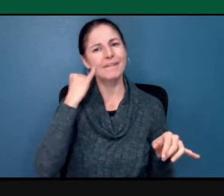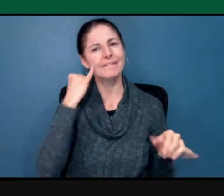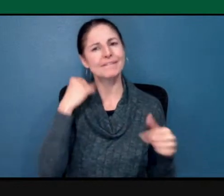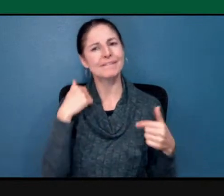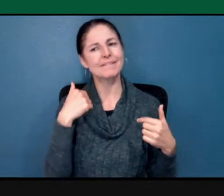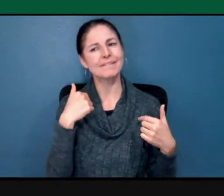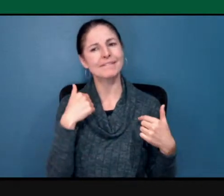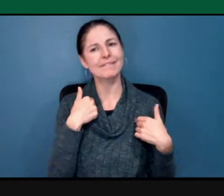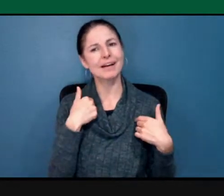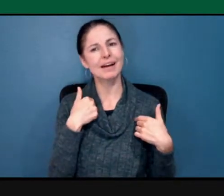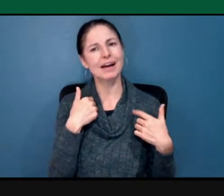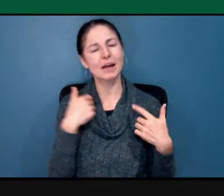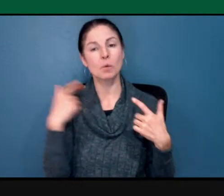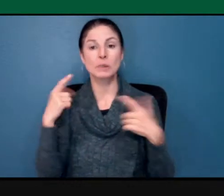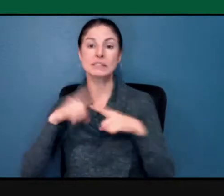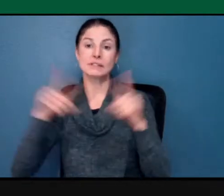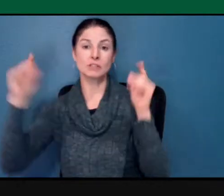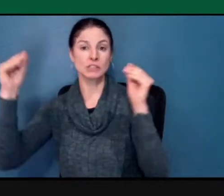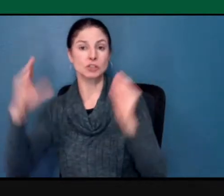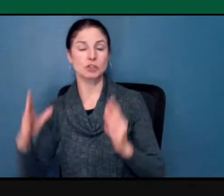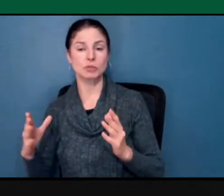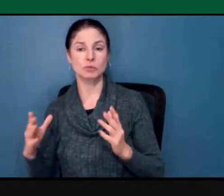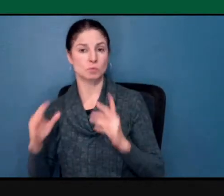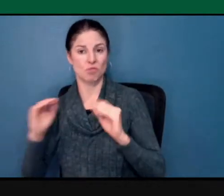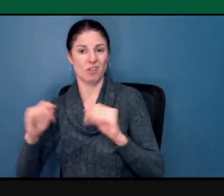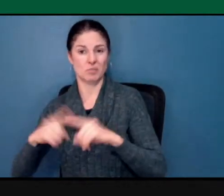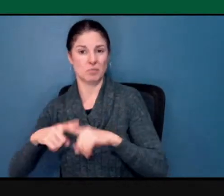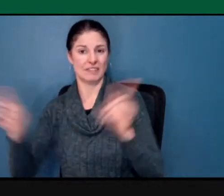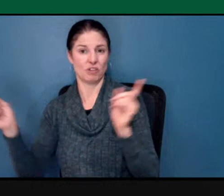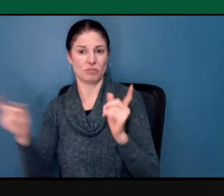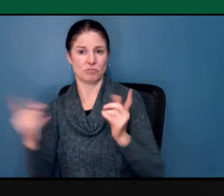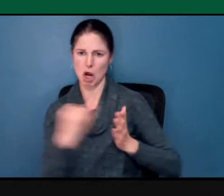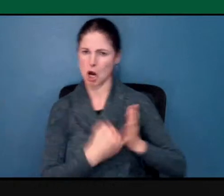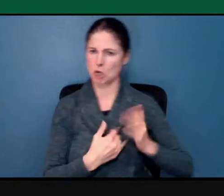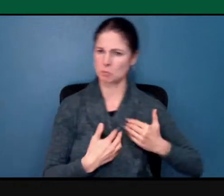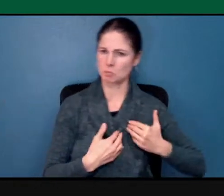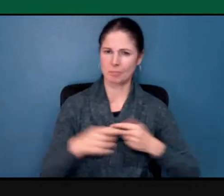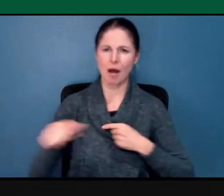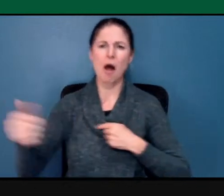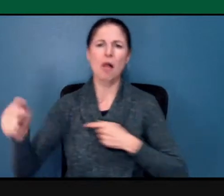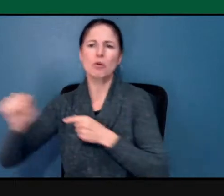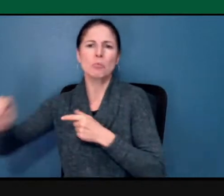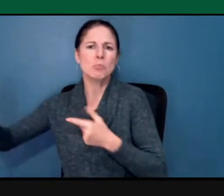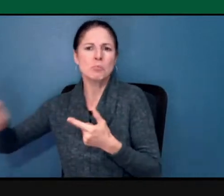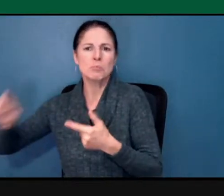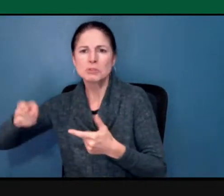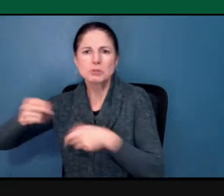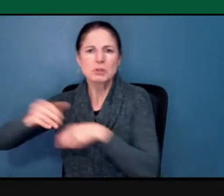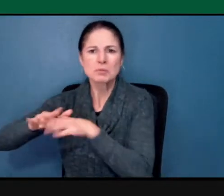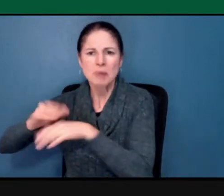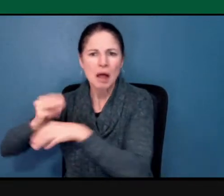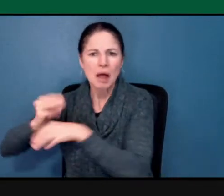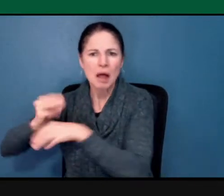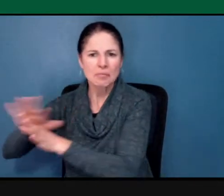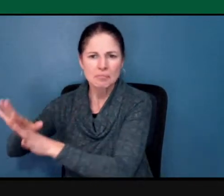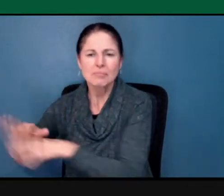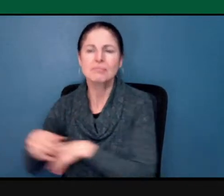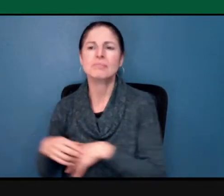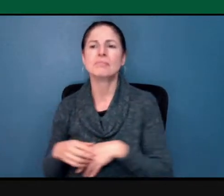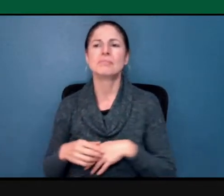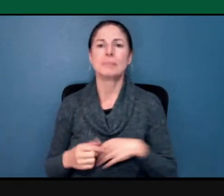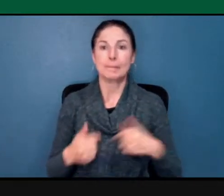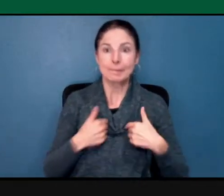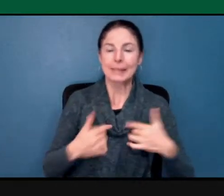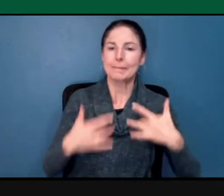on another subject, right? And I constantly teach art through an ethnic studies